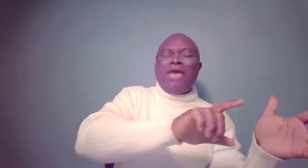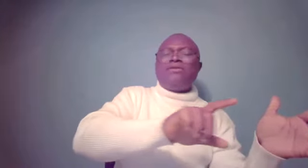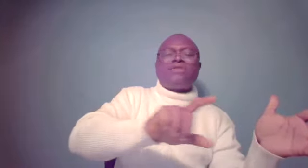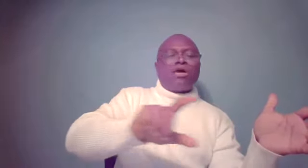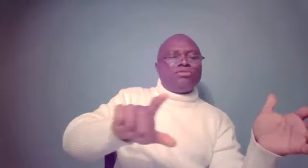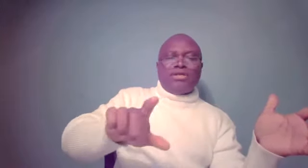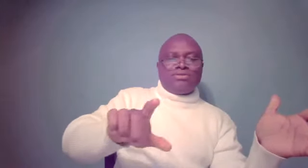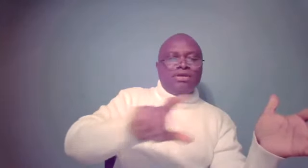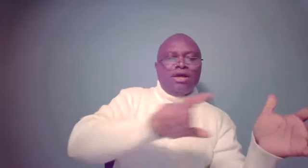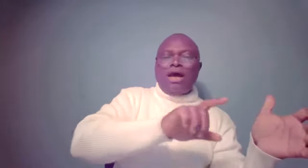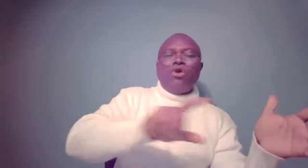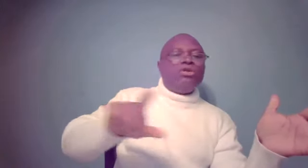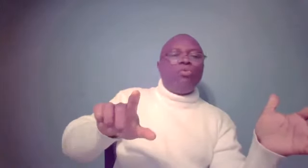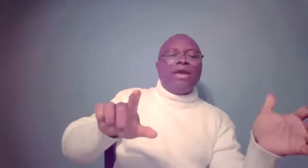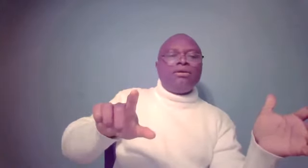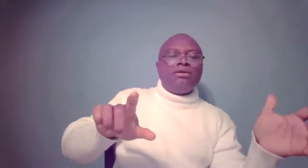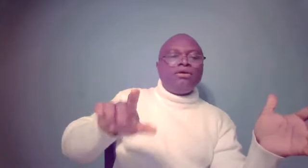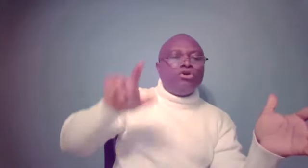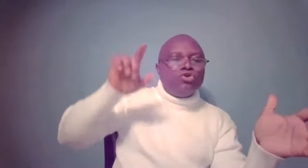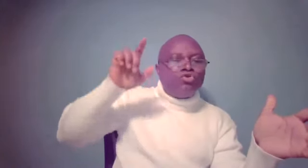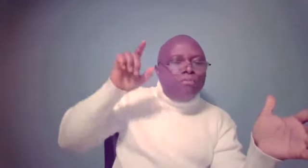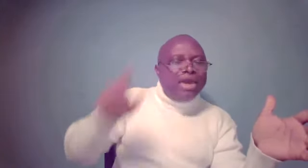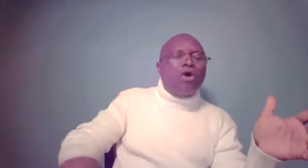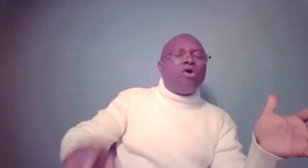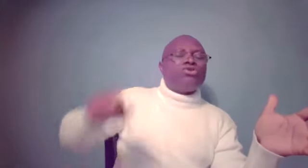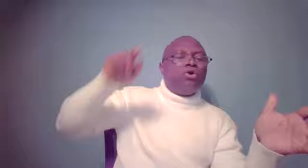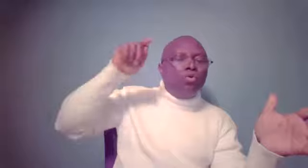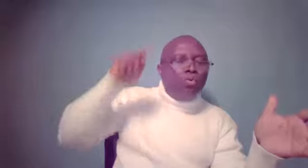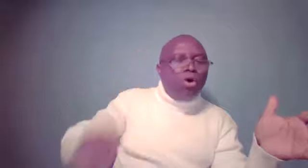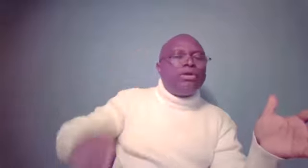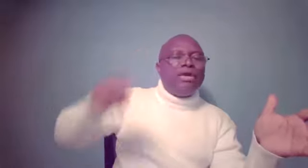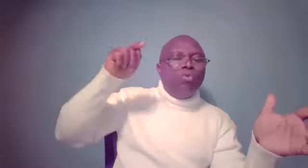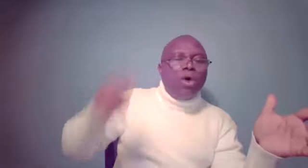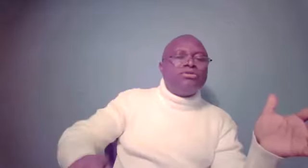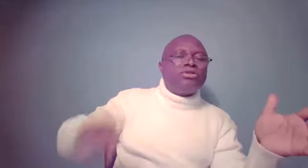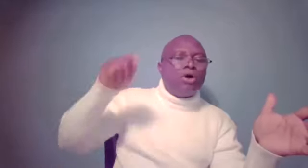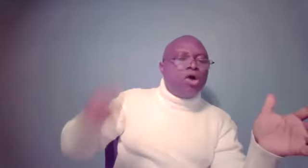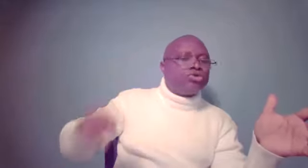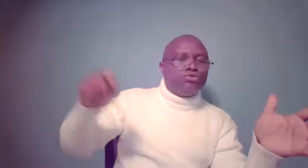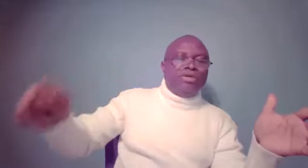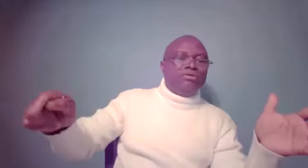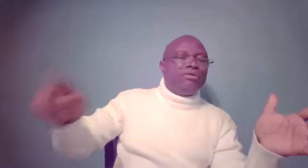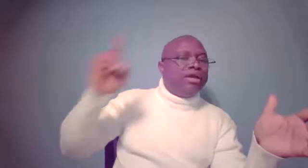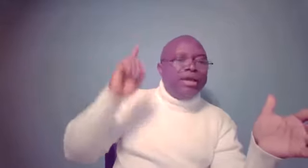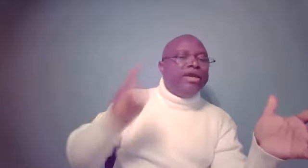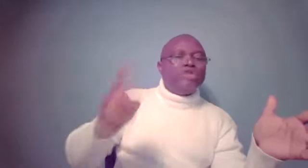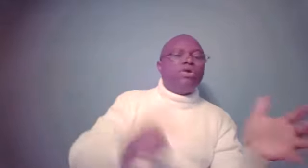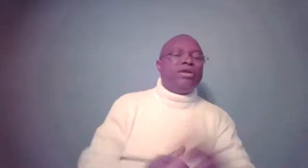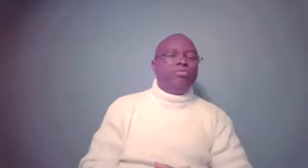any circumstance along the way to make us what he wants us to be. He is more than able.